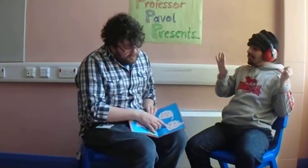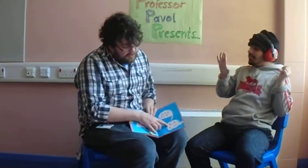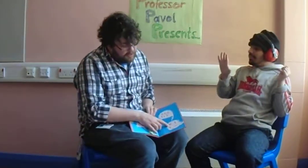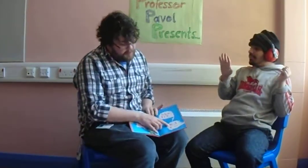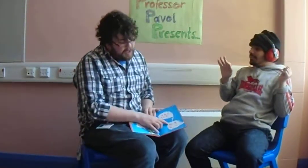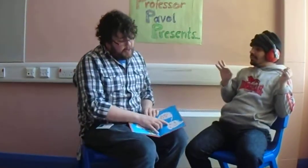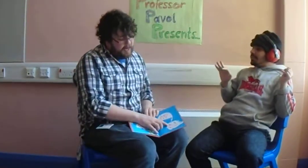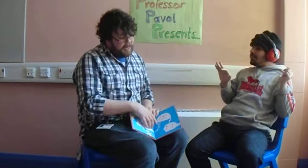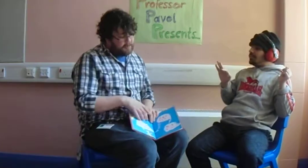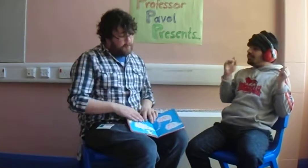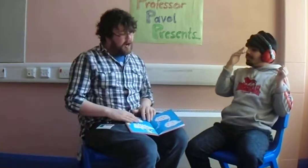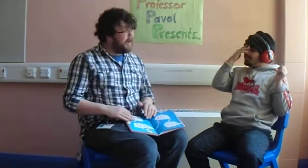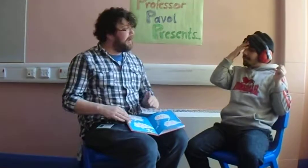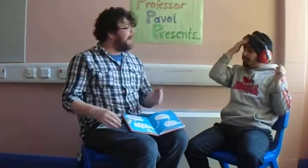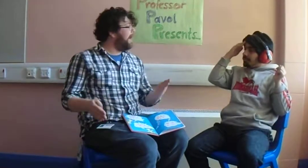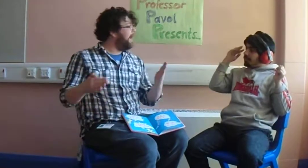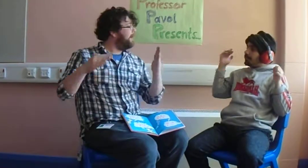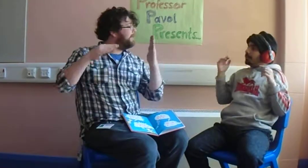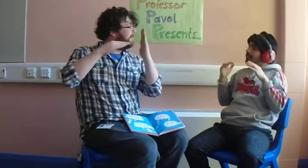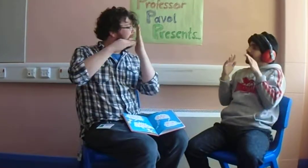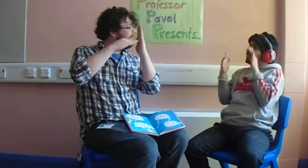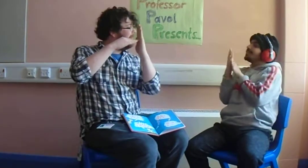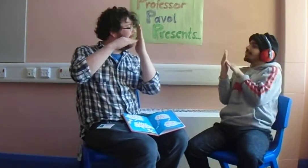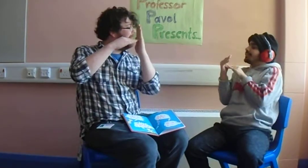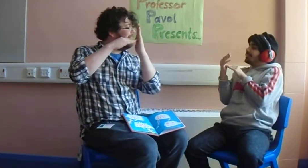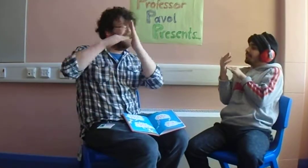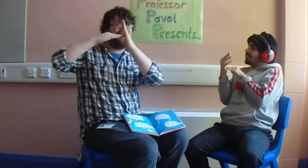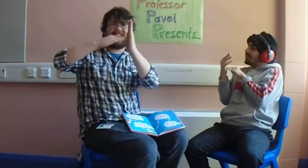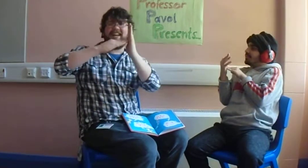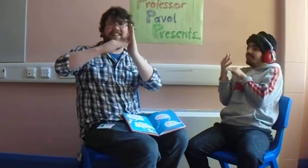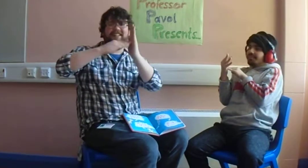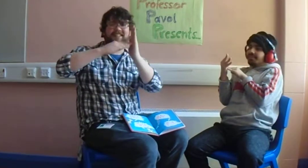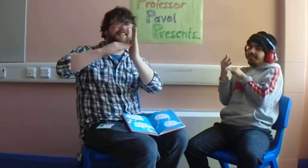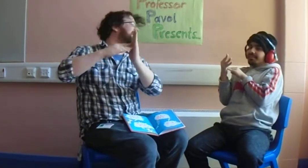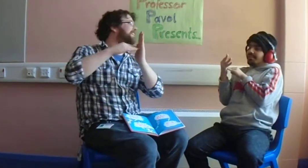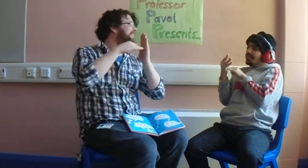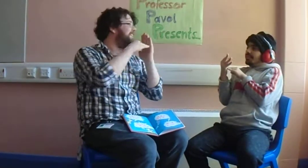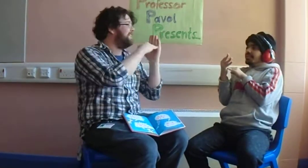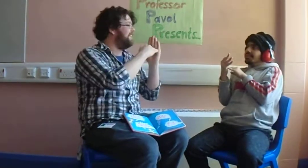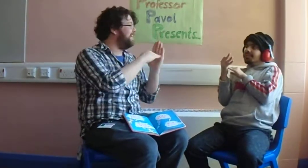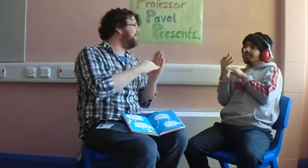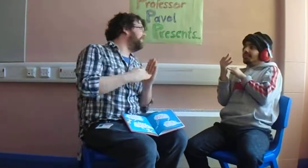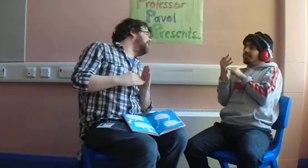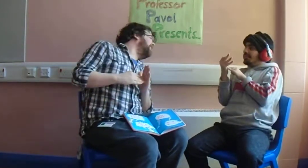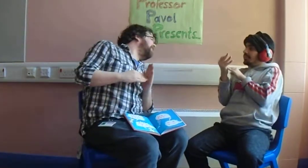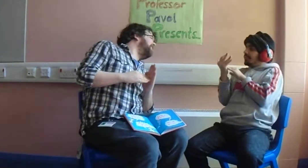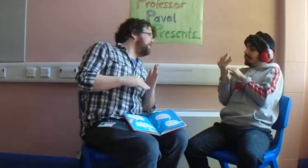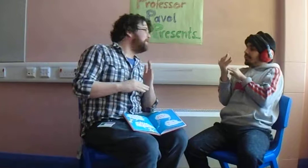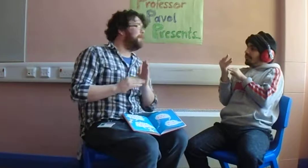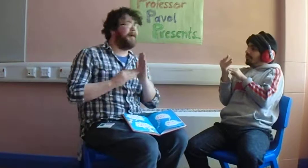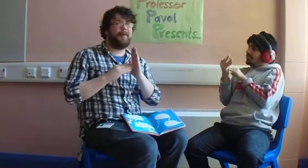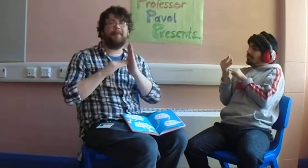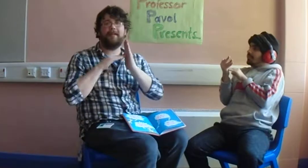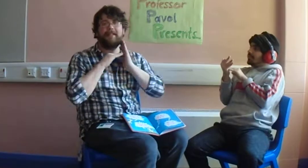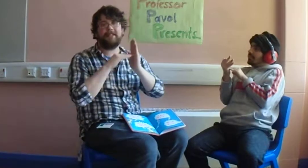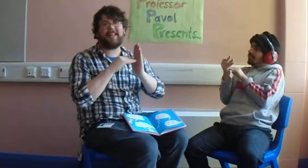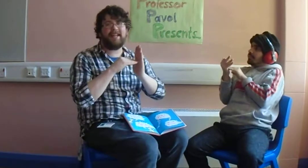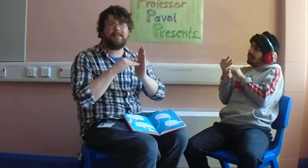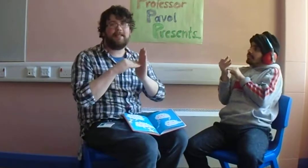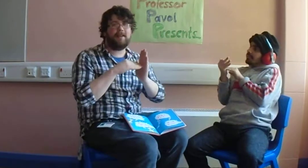W, X, Y, and Z. That's it. Spot on. Z, that's a